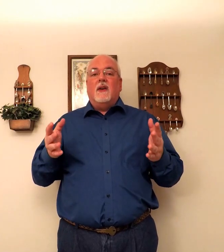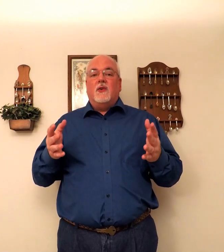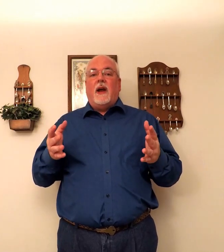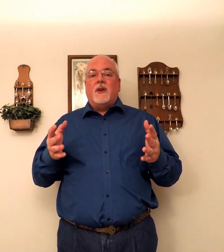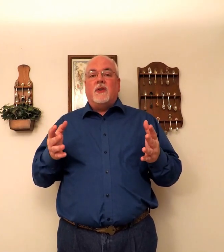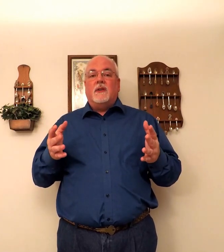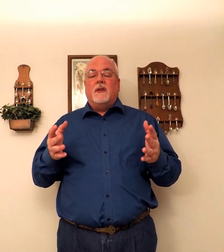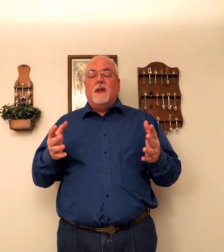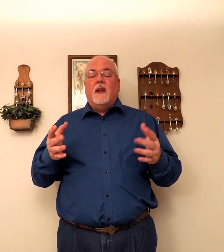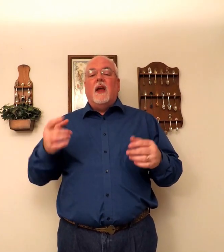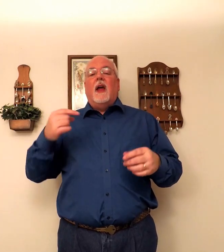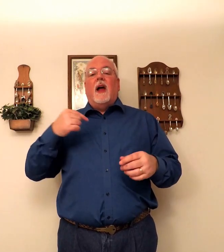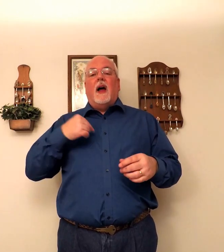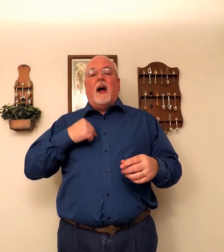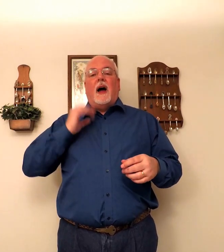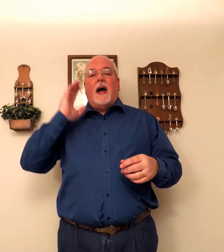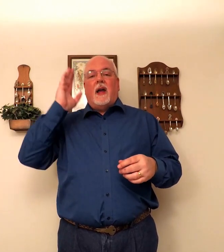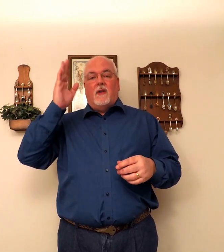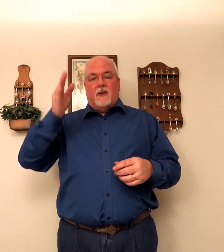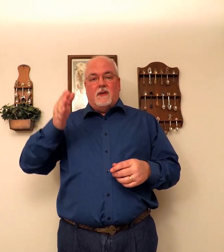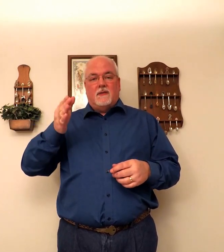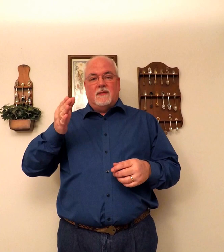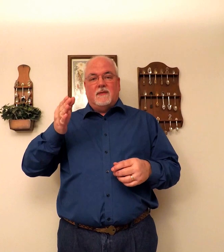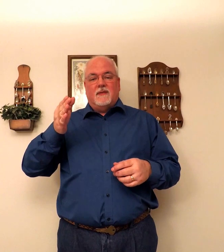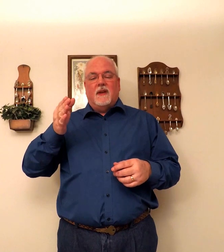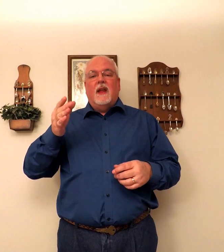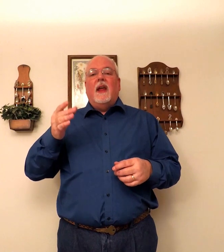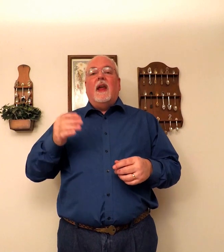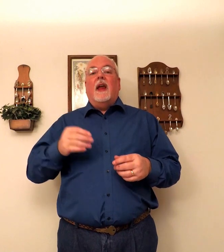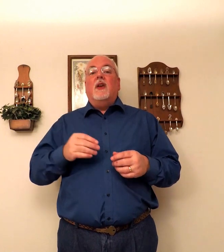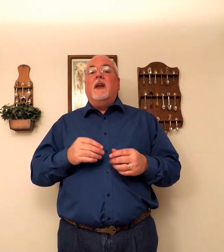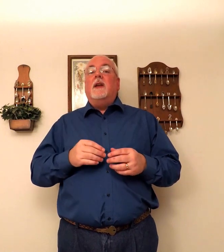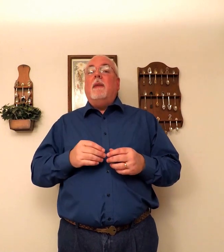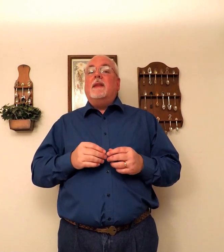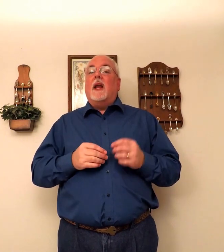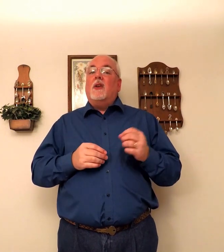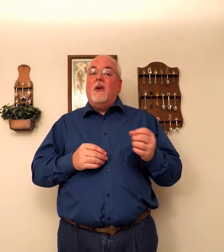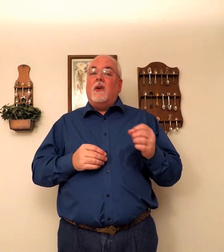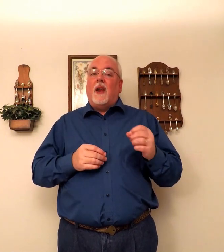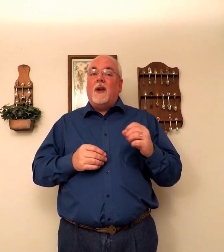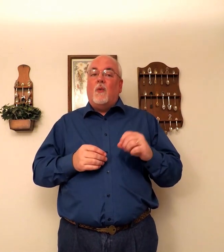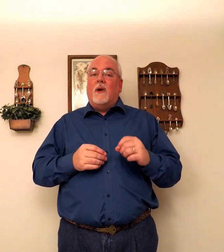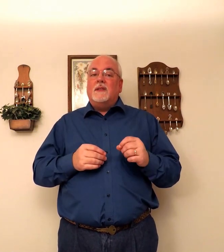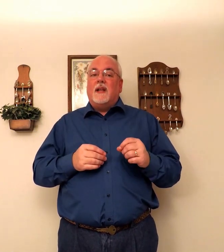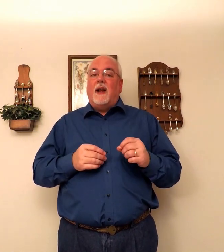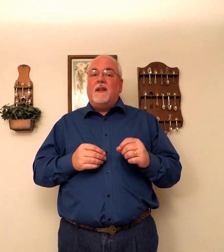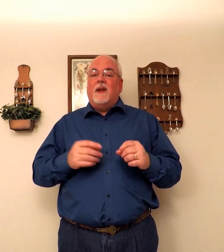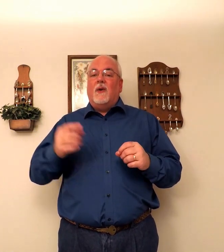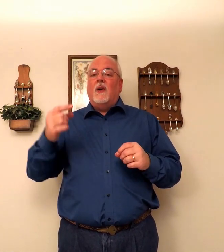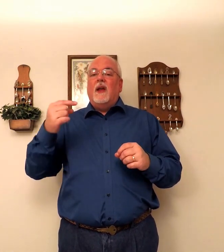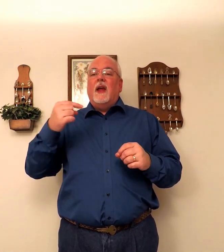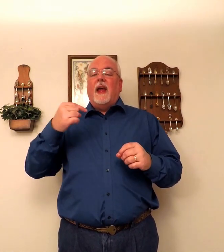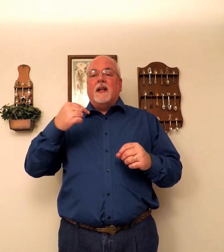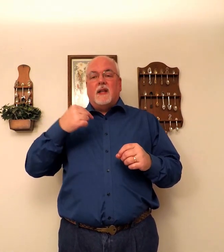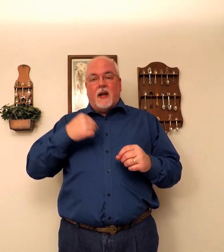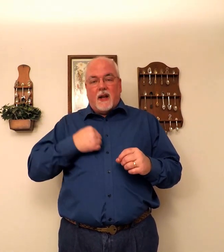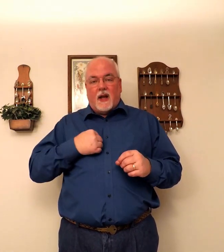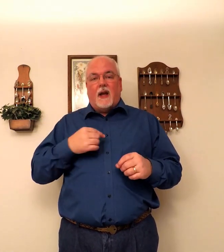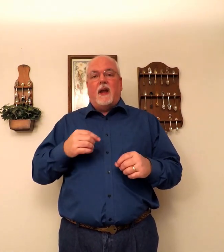contractions. I'll. And you need to make that look like one sign, though. It's not I